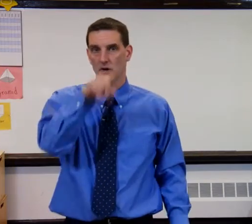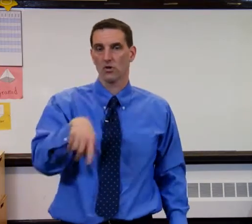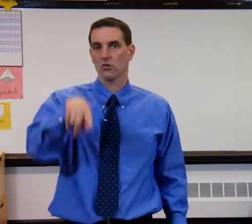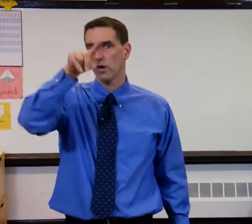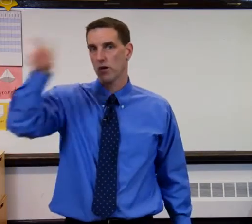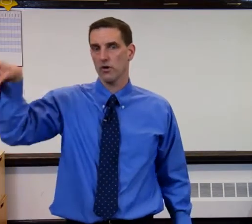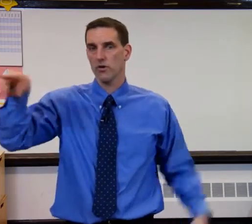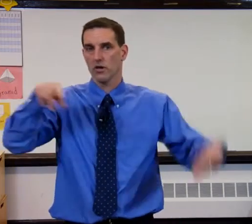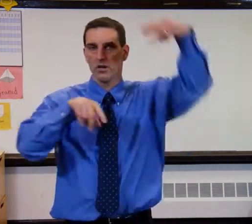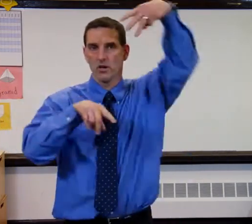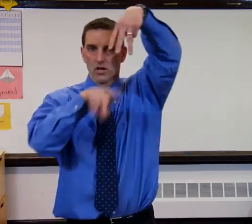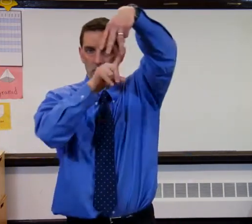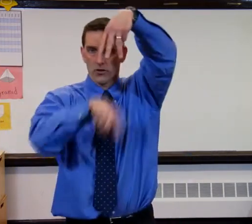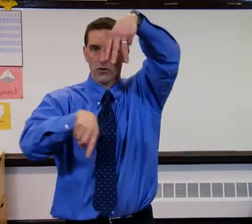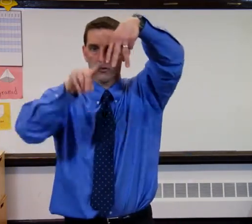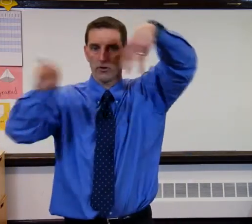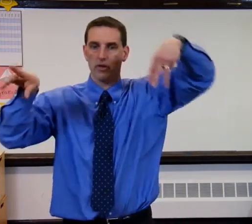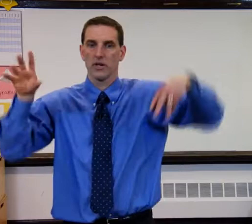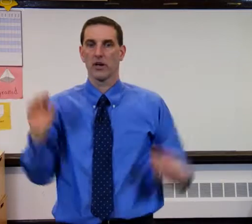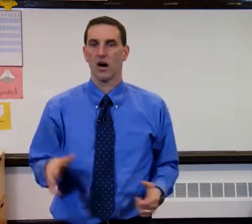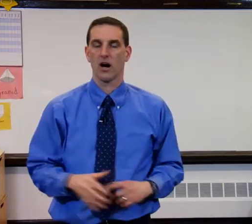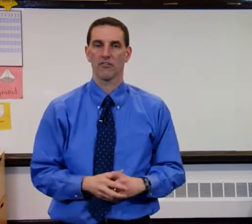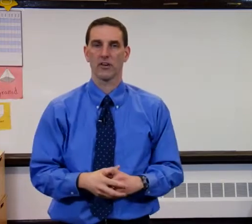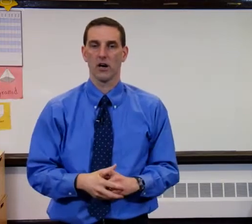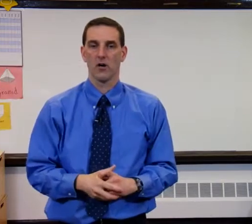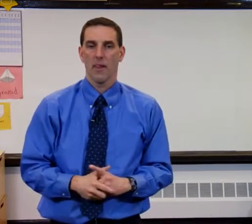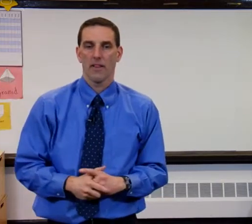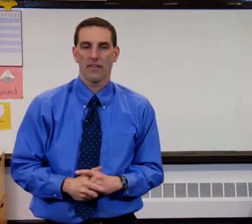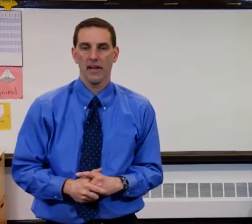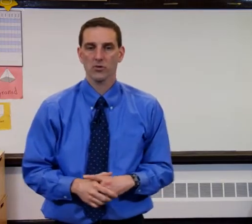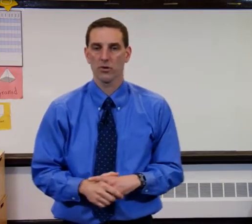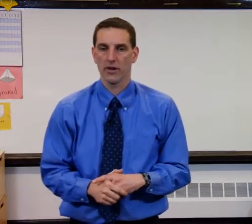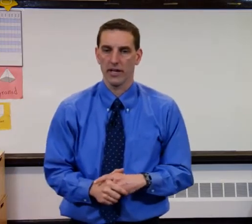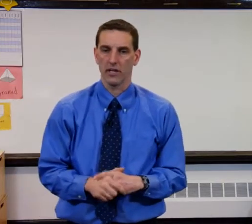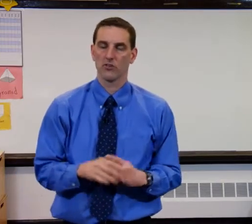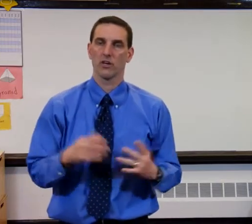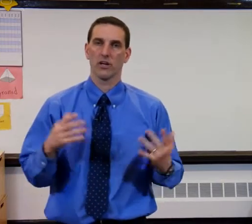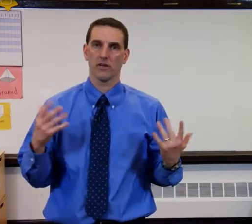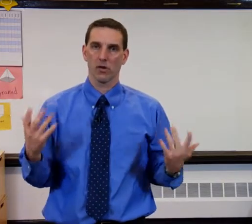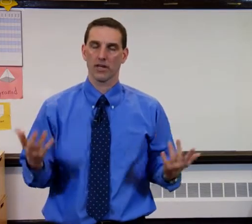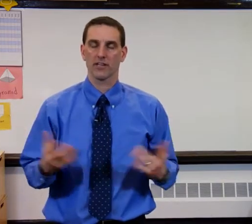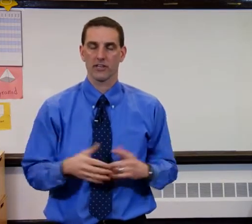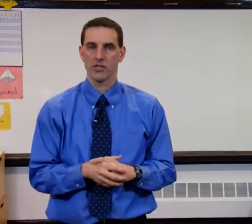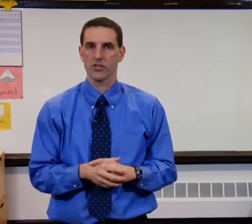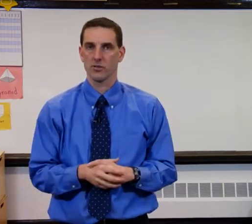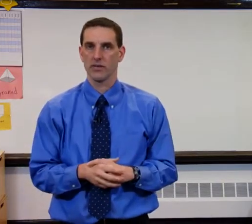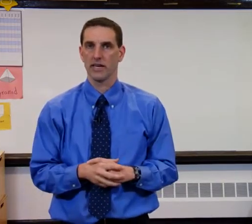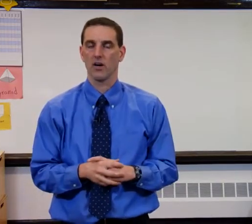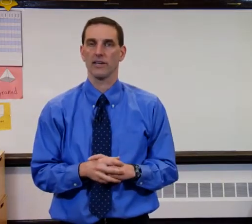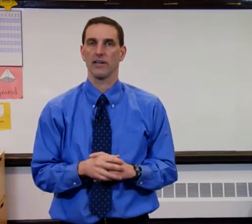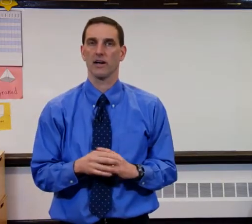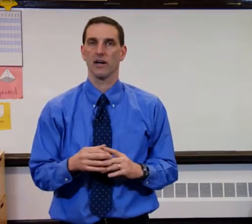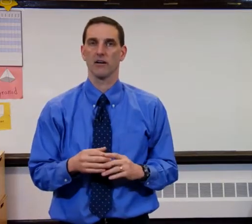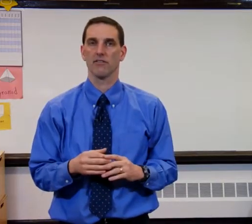So square root, cube root, off you go. The next word really gets into the idea of